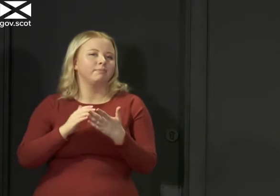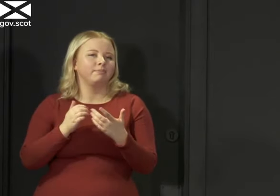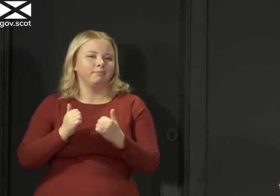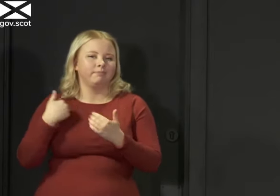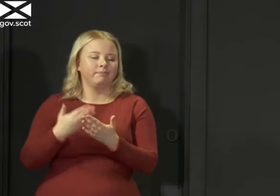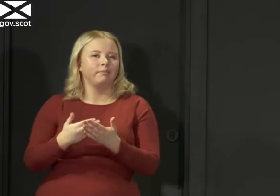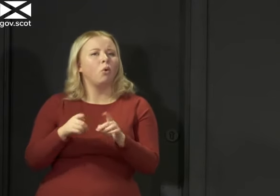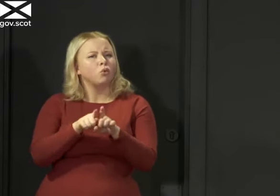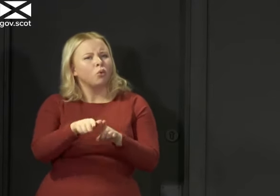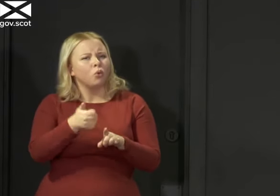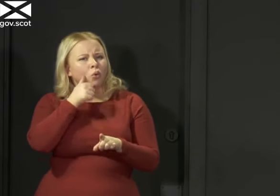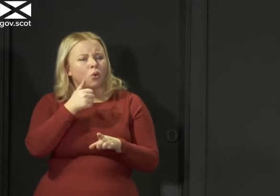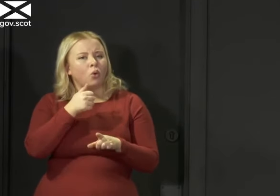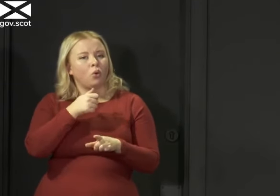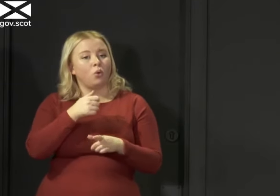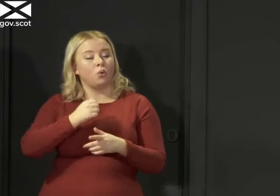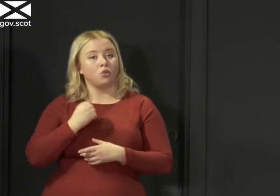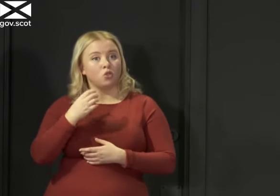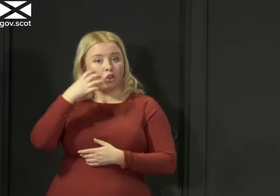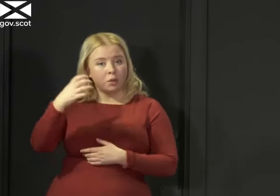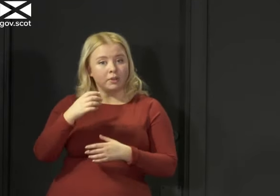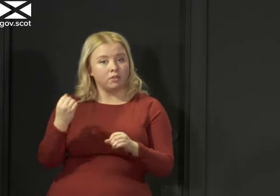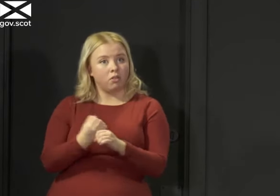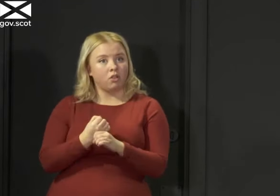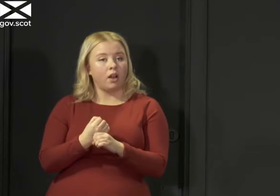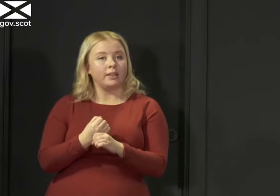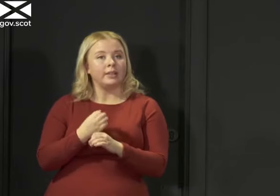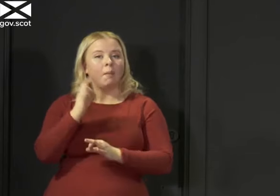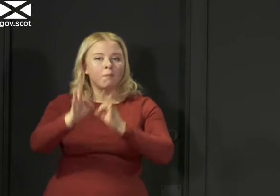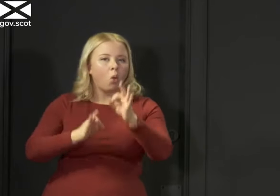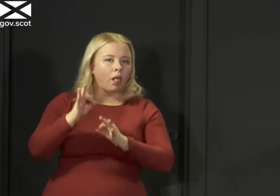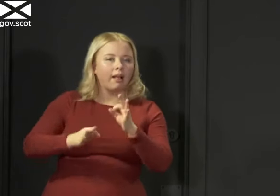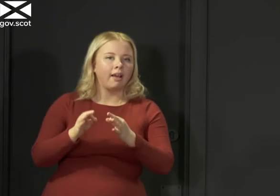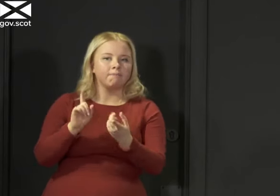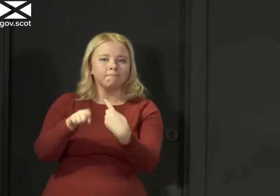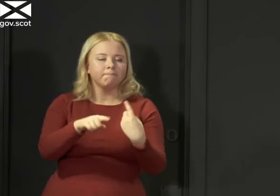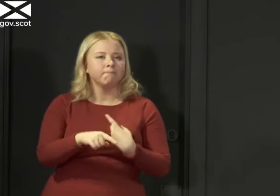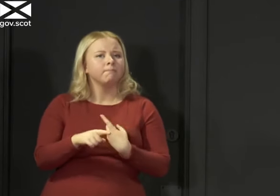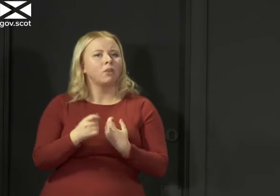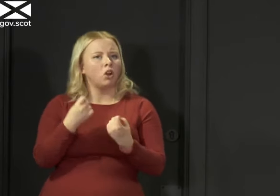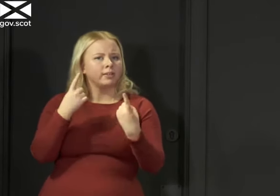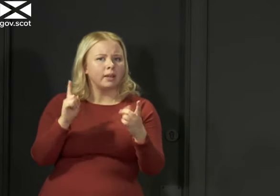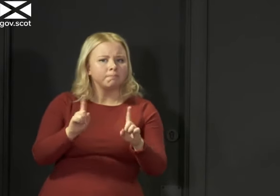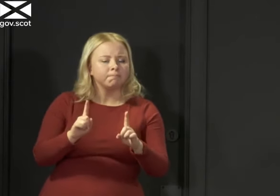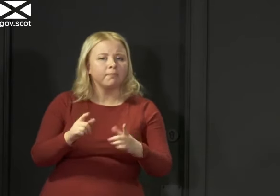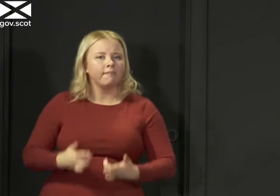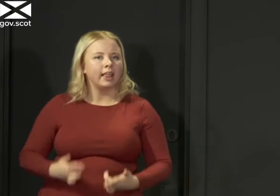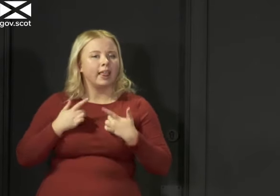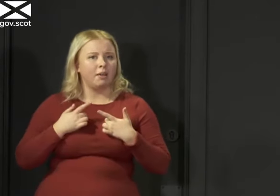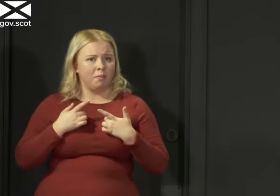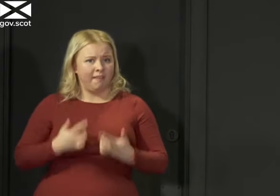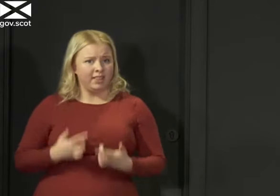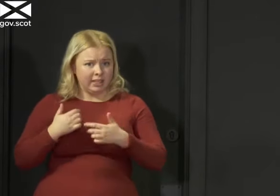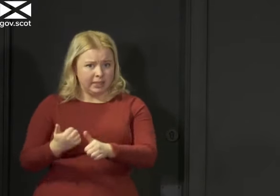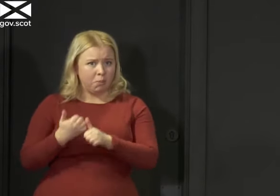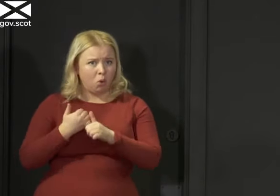and polling to understand where public opinion is all in this I think the support for doing the right thing is very very high